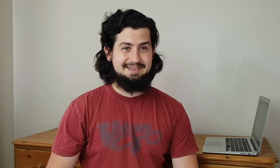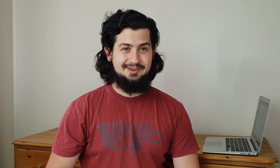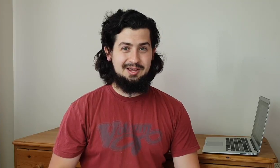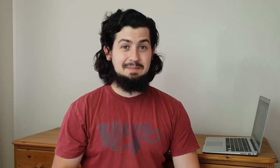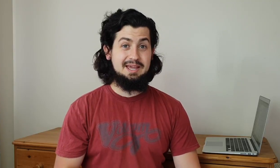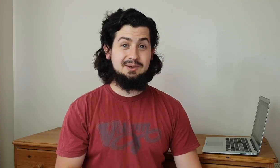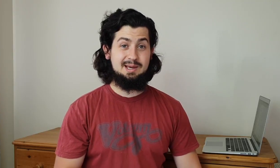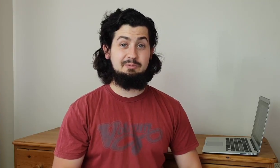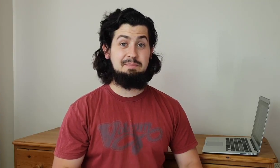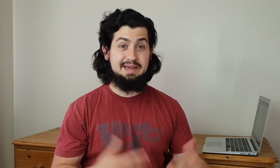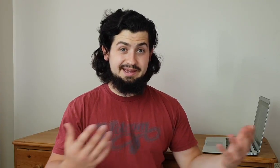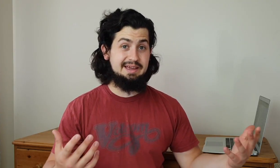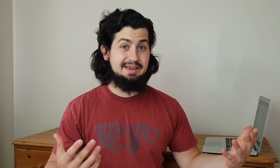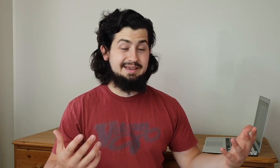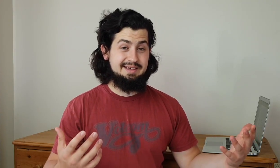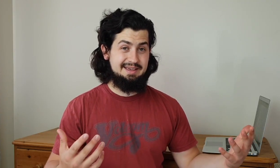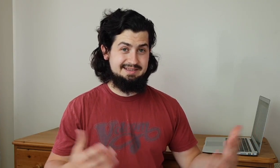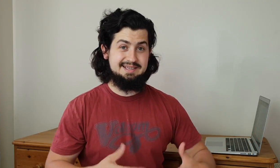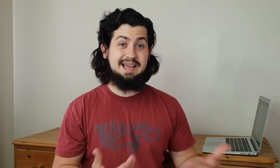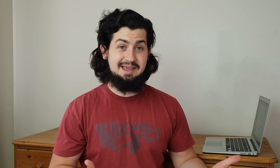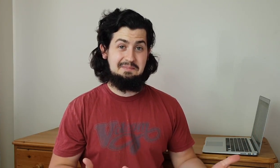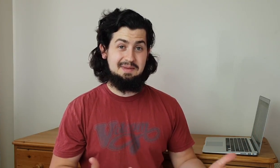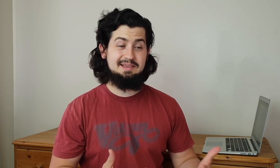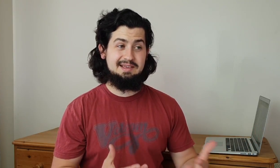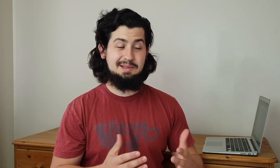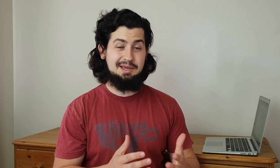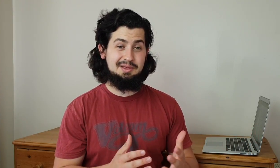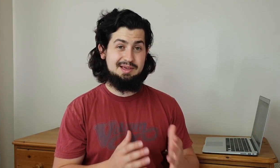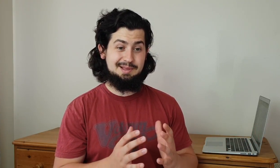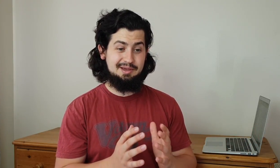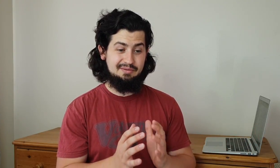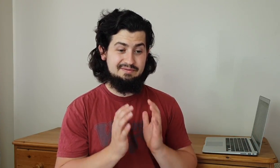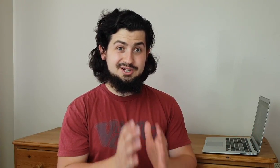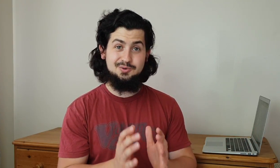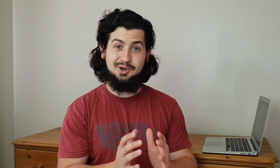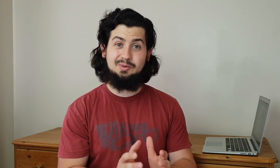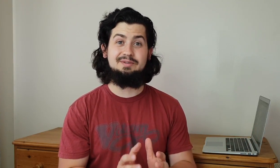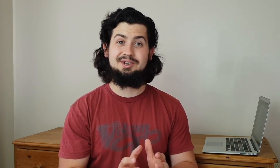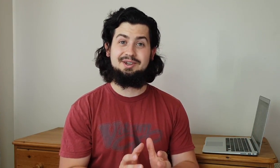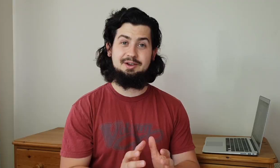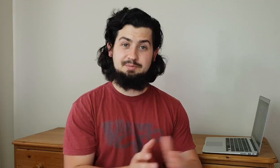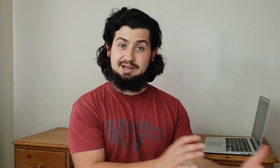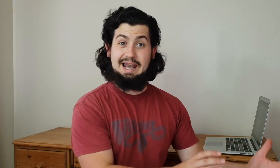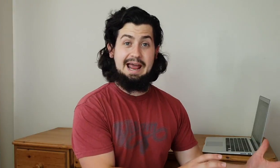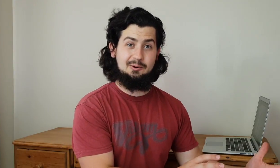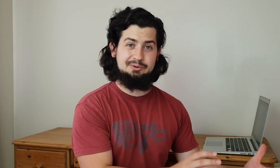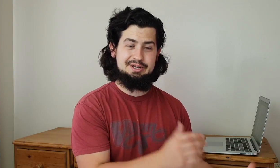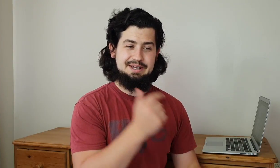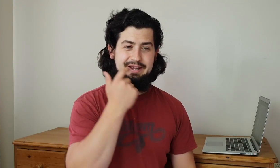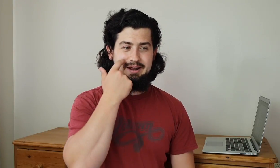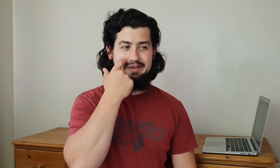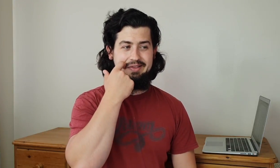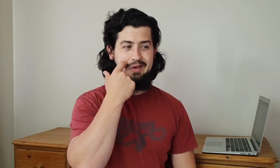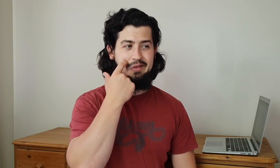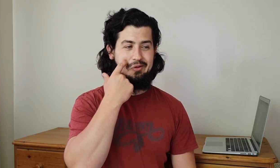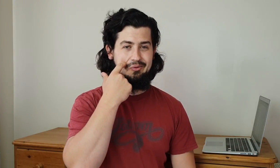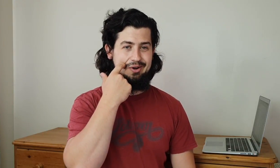so like making yourself big is the same it is like it's like the visual equivalent of being loud and that's that's just a really